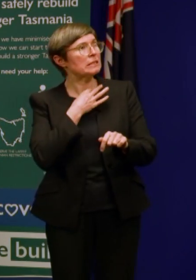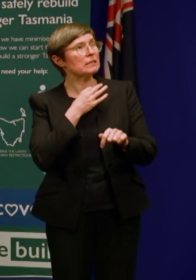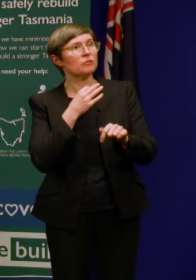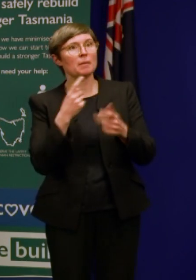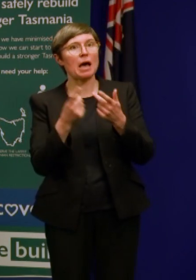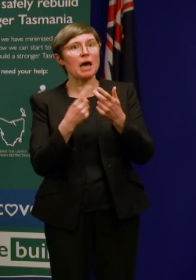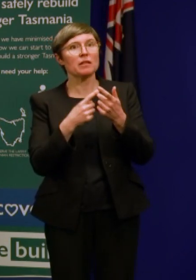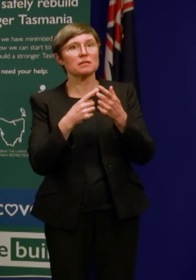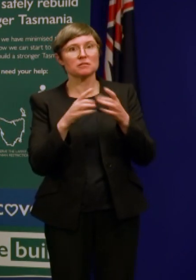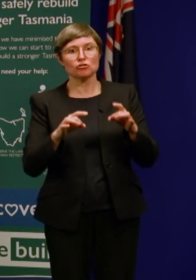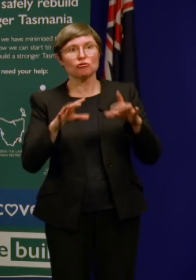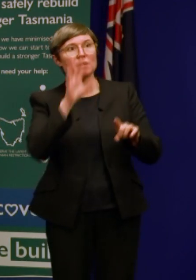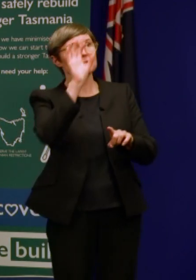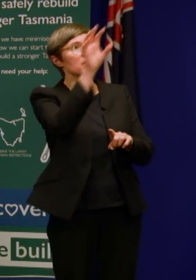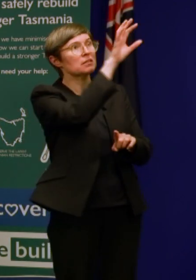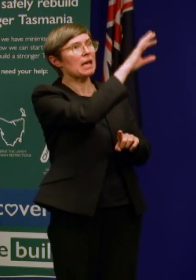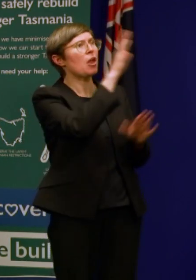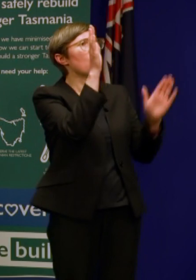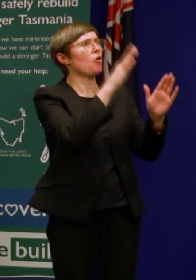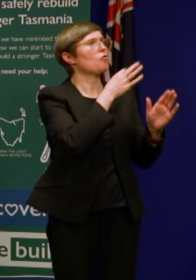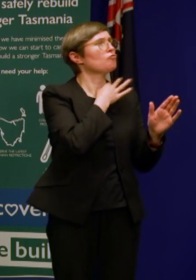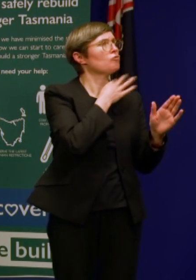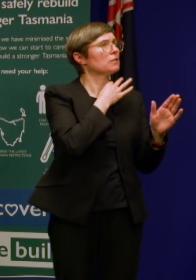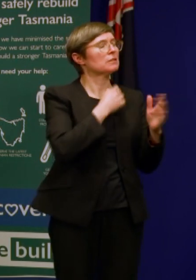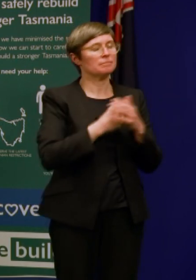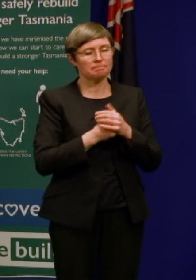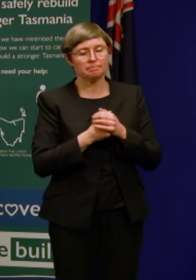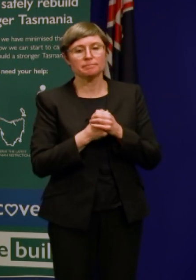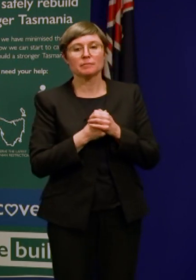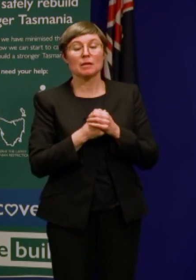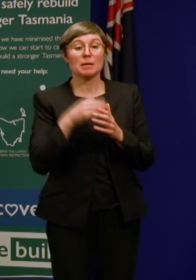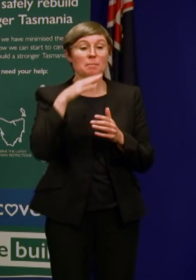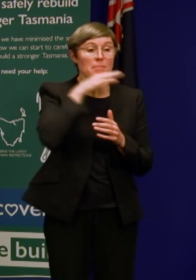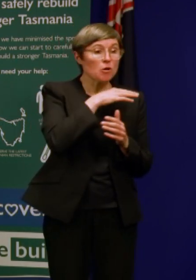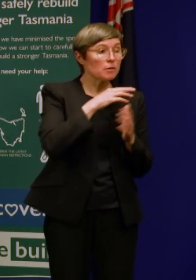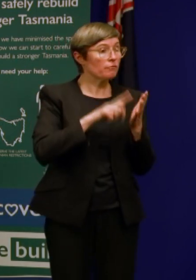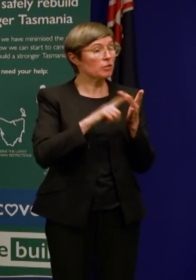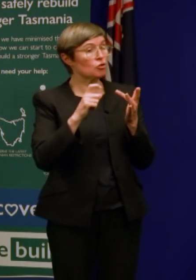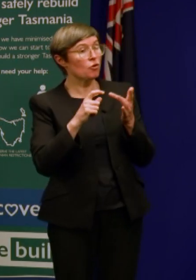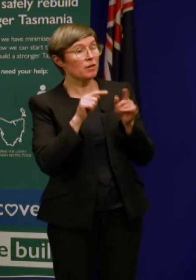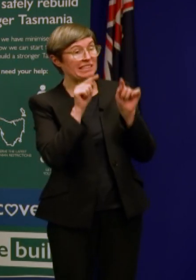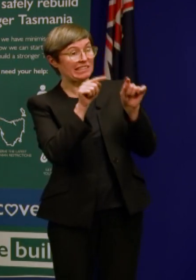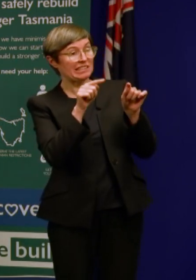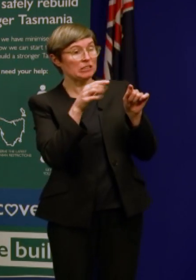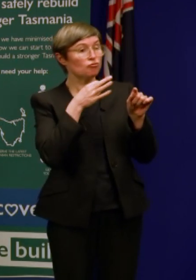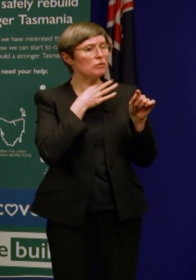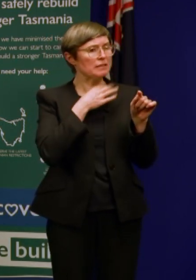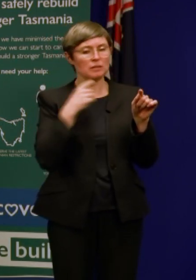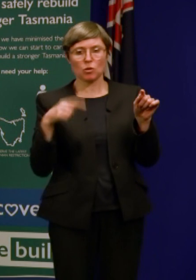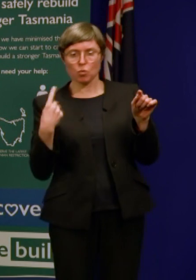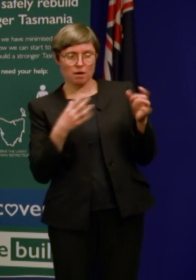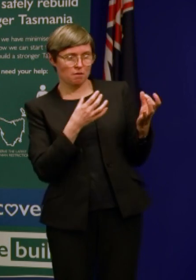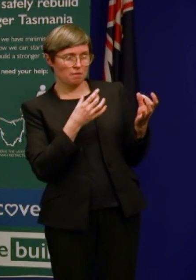Melbourne is very low and the risk of people from Melbourne and Victoria is something that we're managing